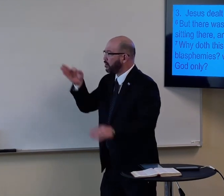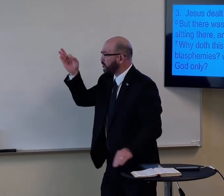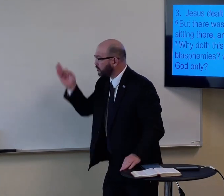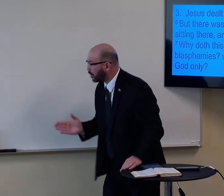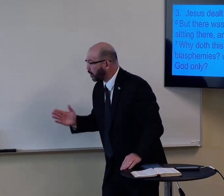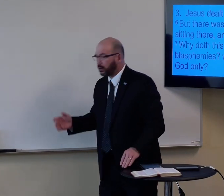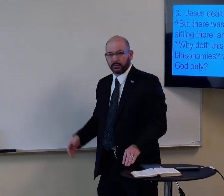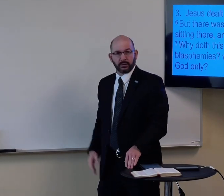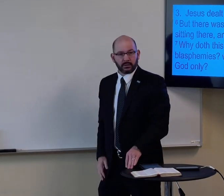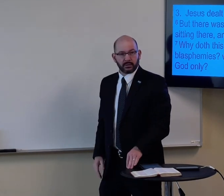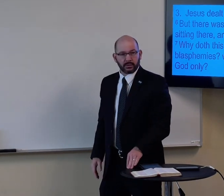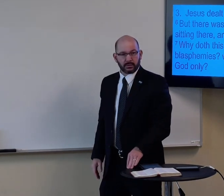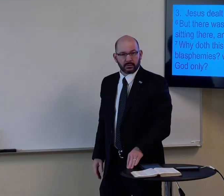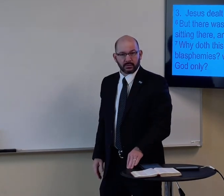they have the power of God.